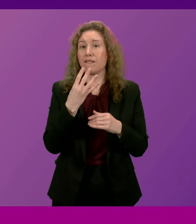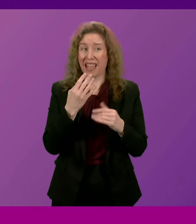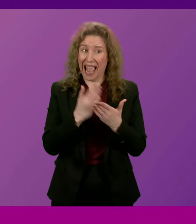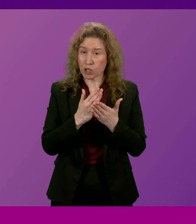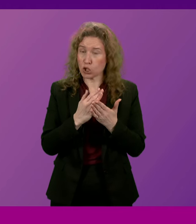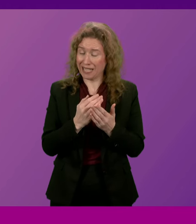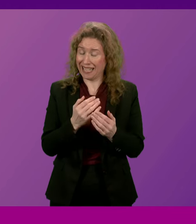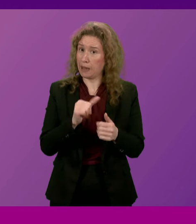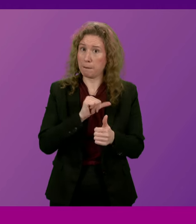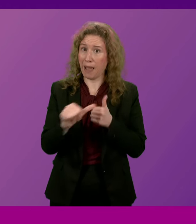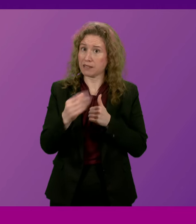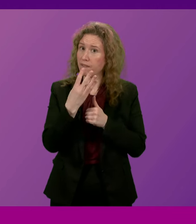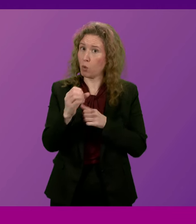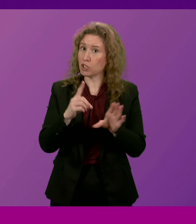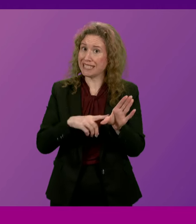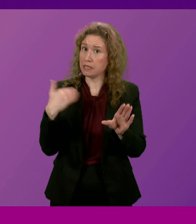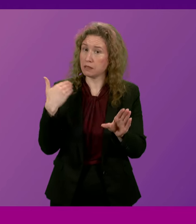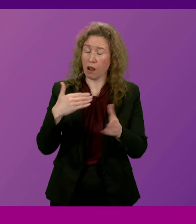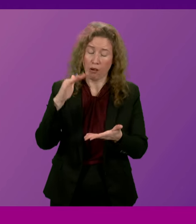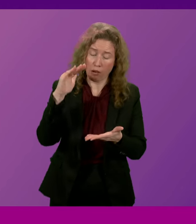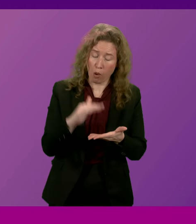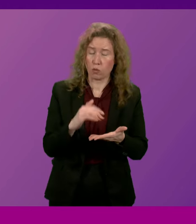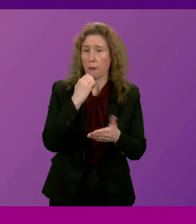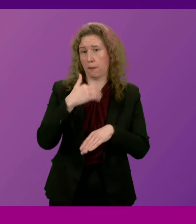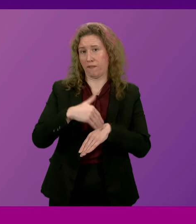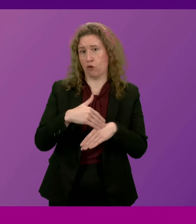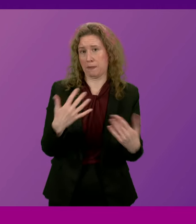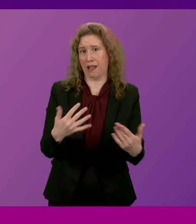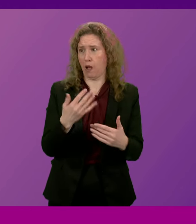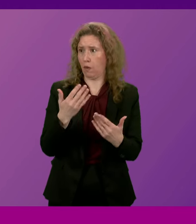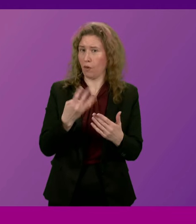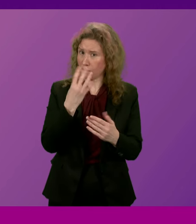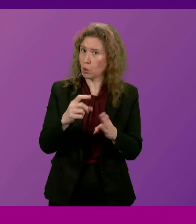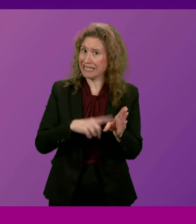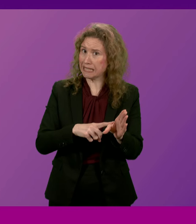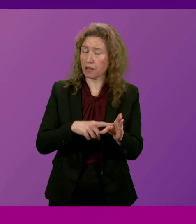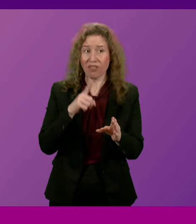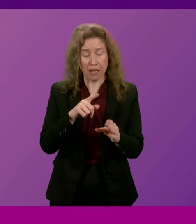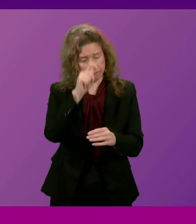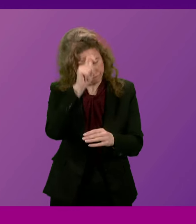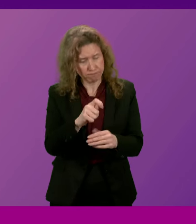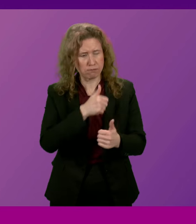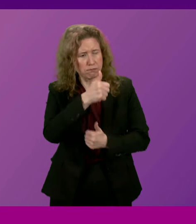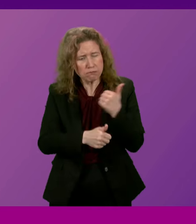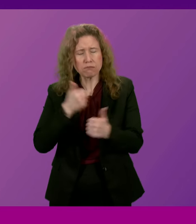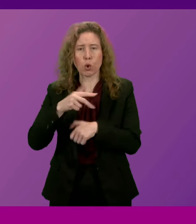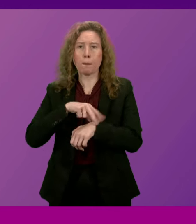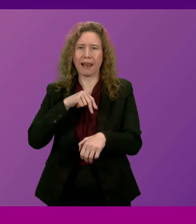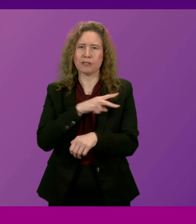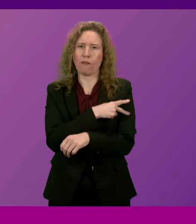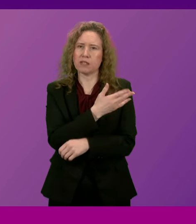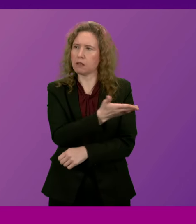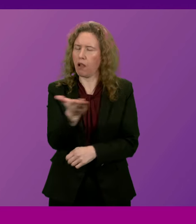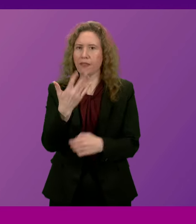lows. 40-year lows. And that's a tribute to the work of police officers focusing